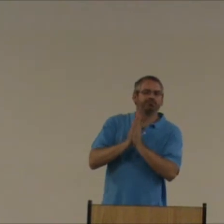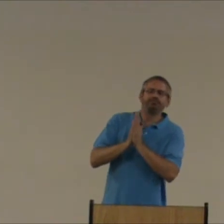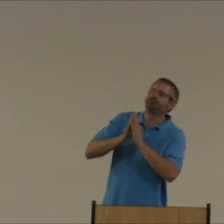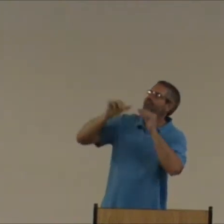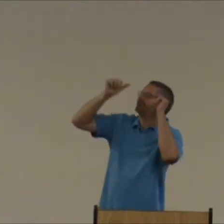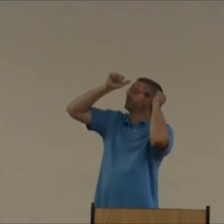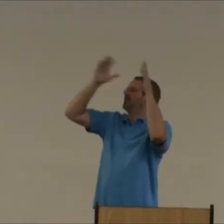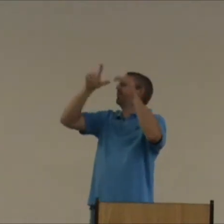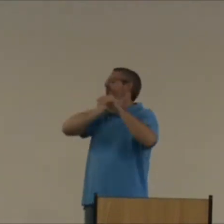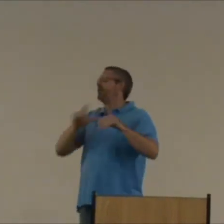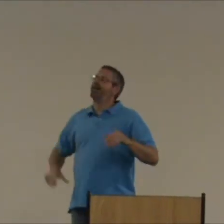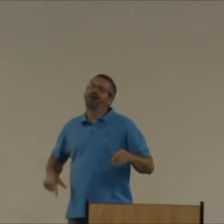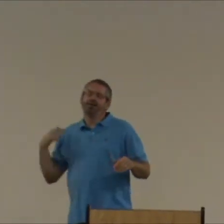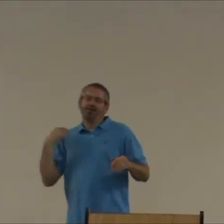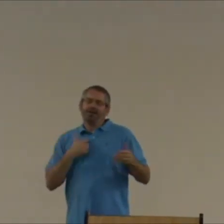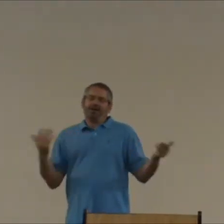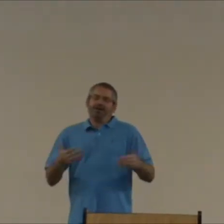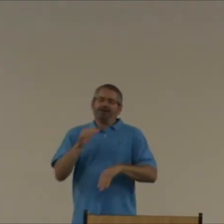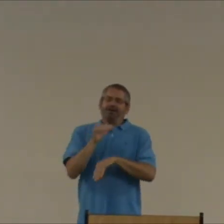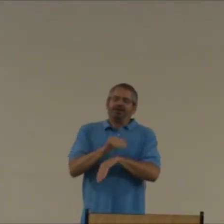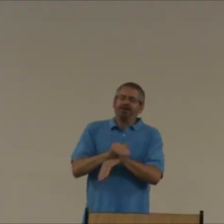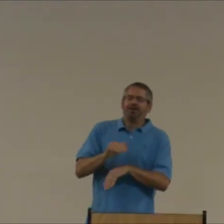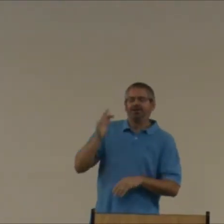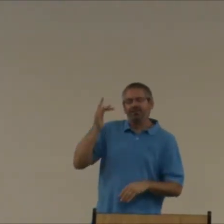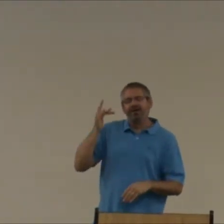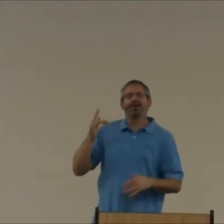Let's pray. Father, Lord. We're here tonight.